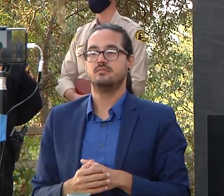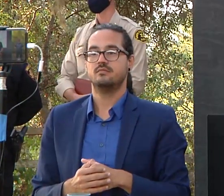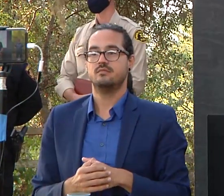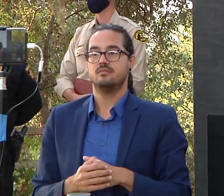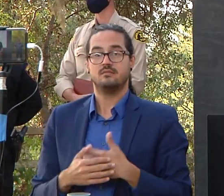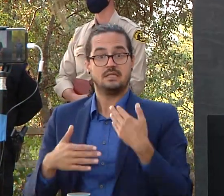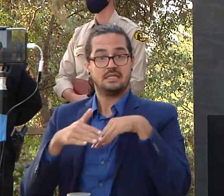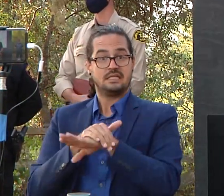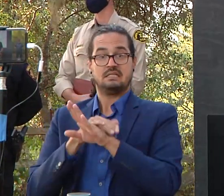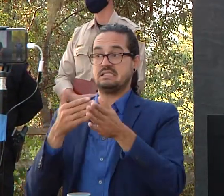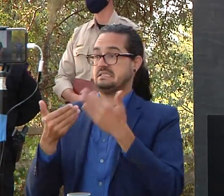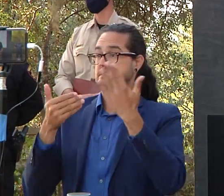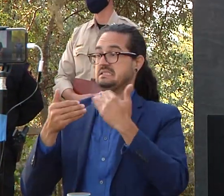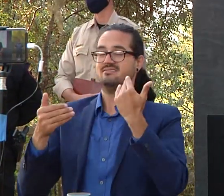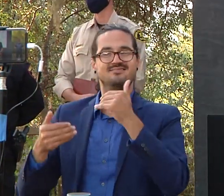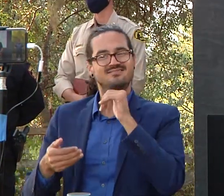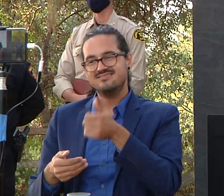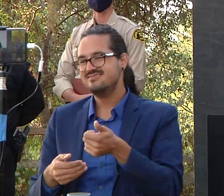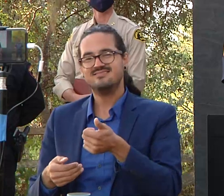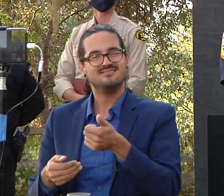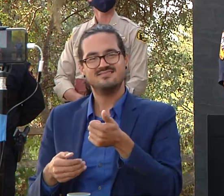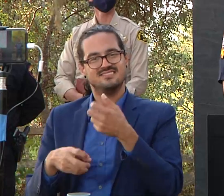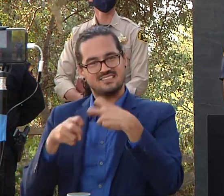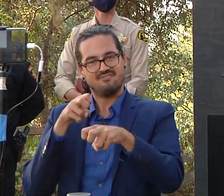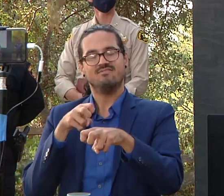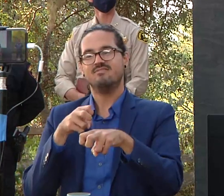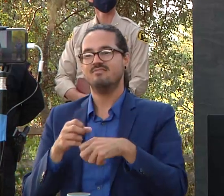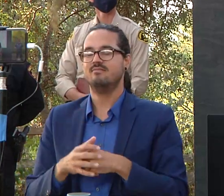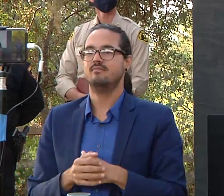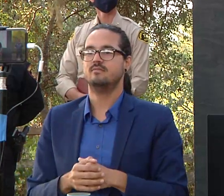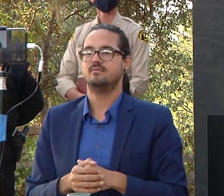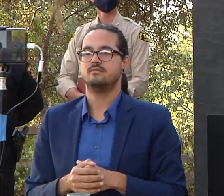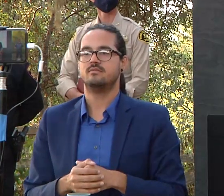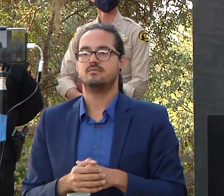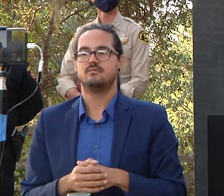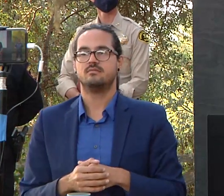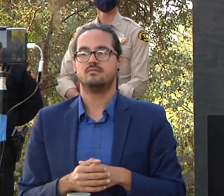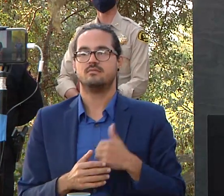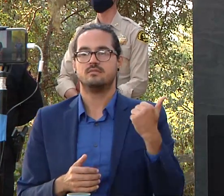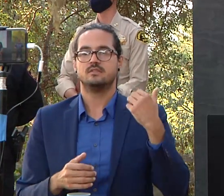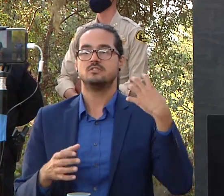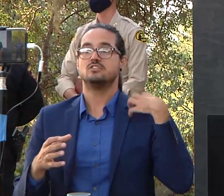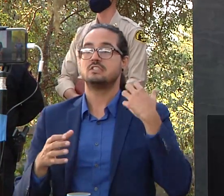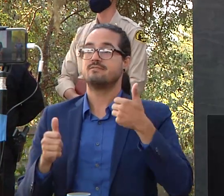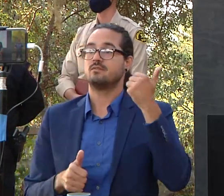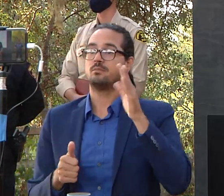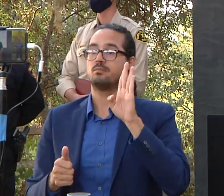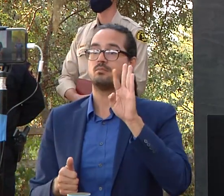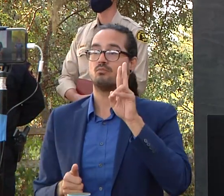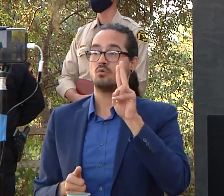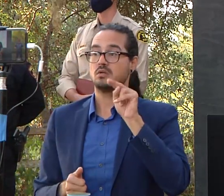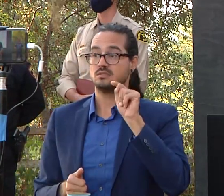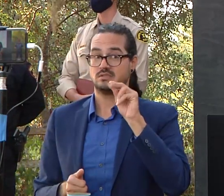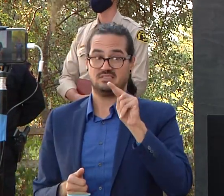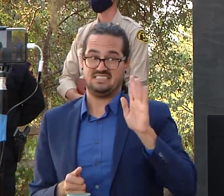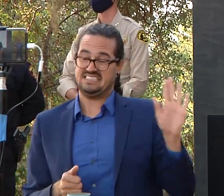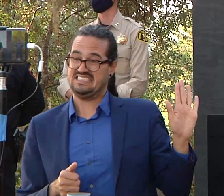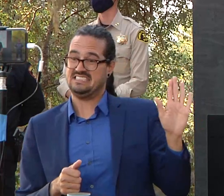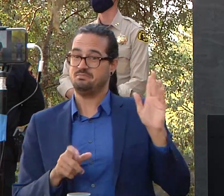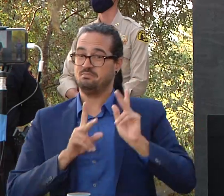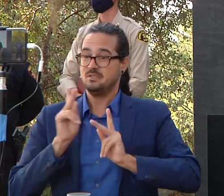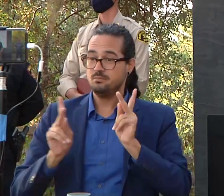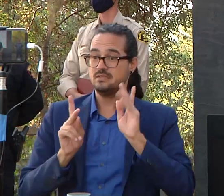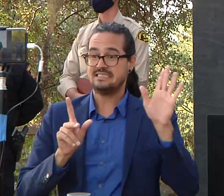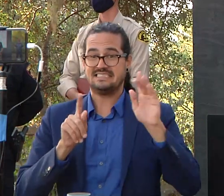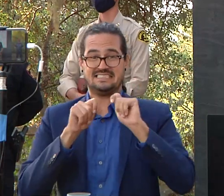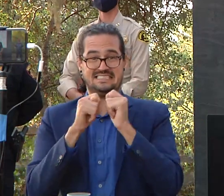is limited so that chief brunton's team is working diligently with the damage inspection teams to make sure they have the access to